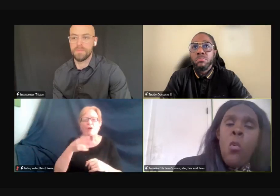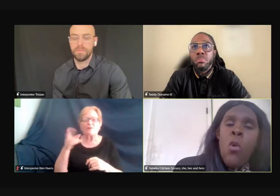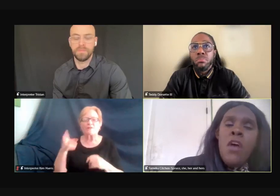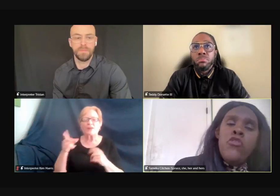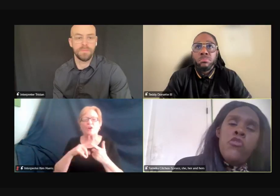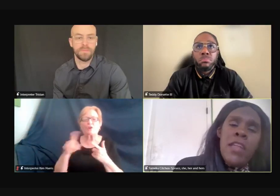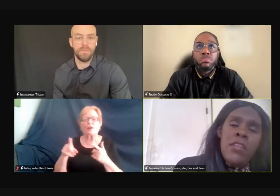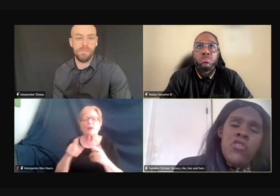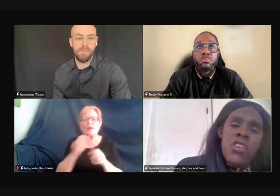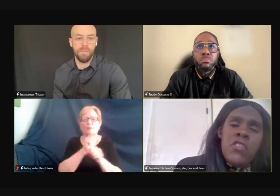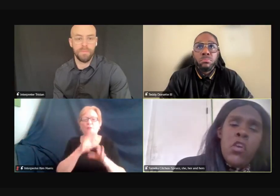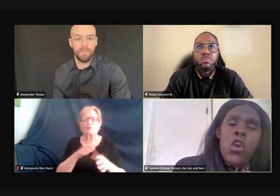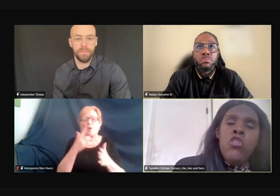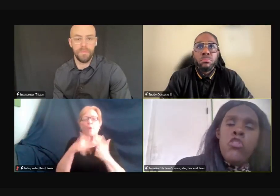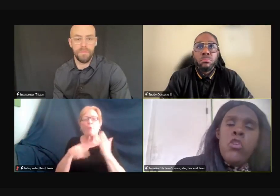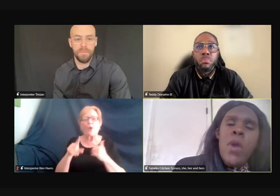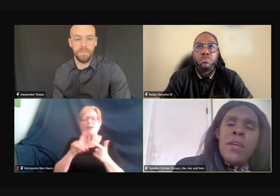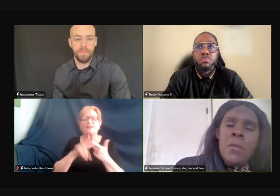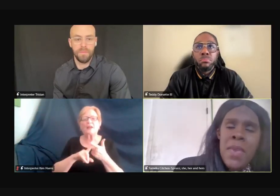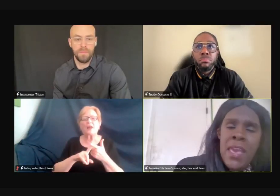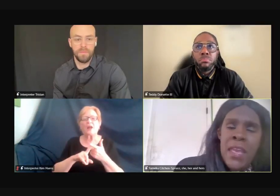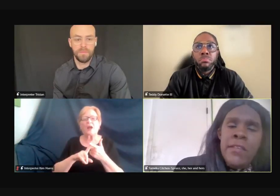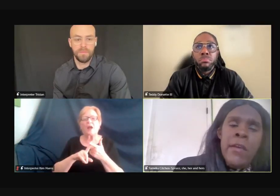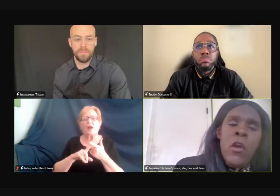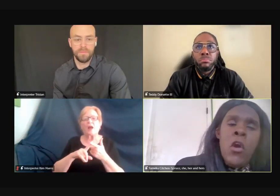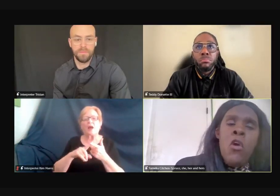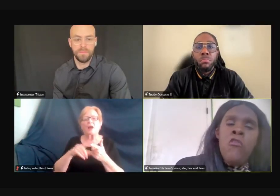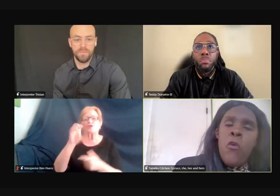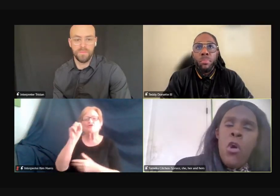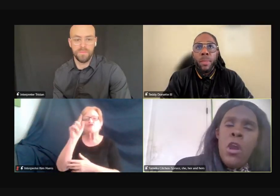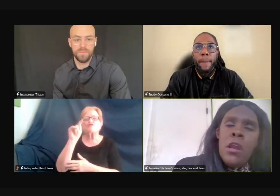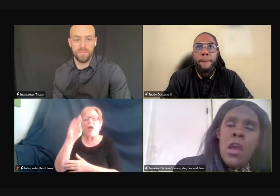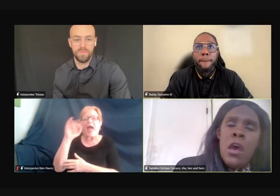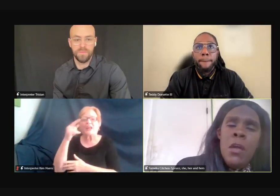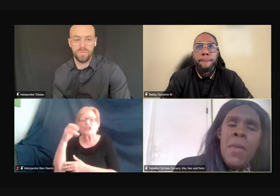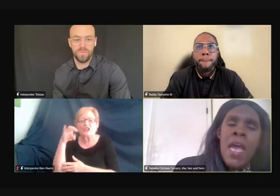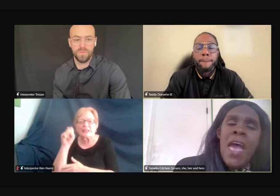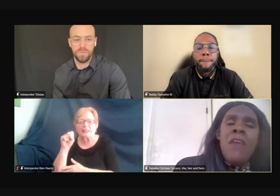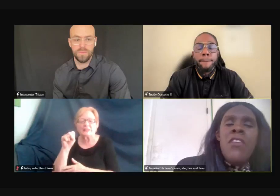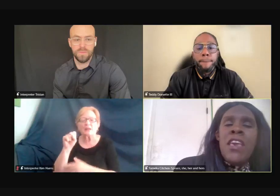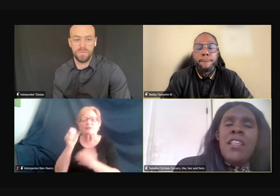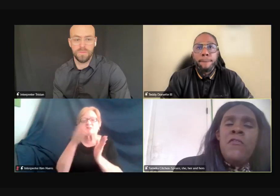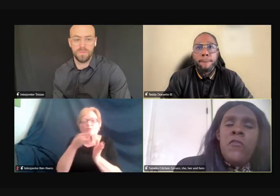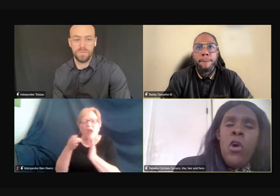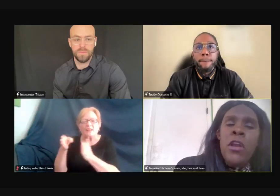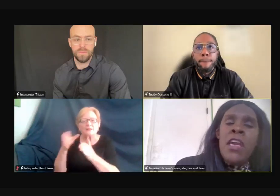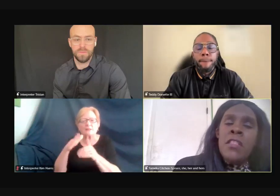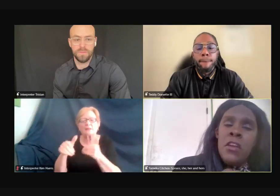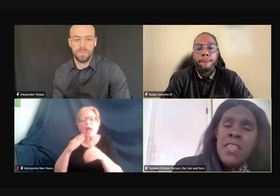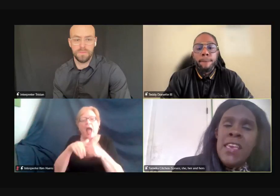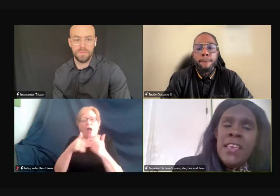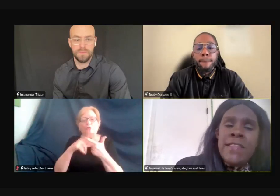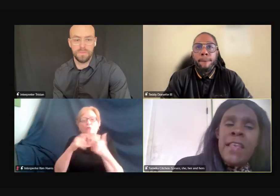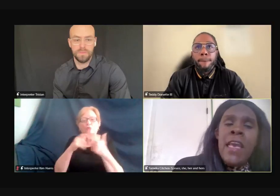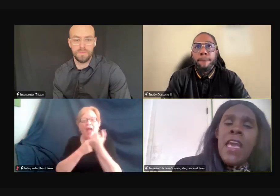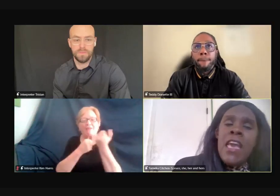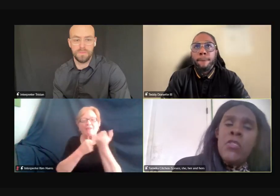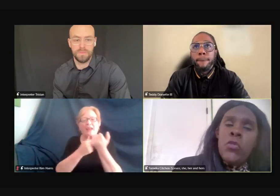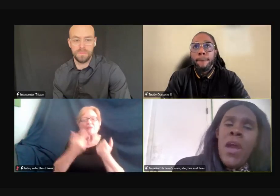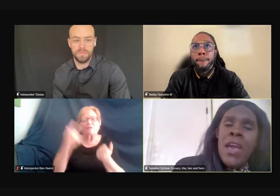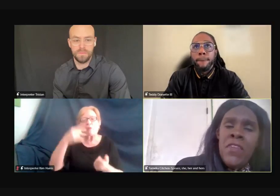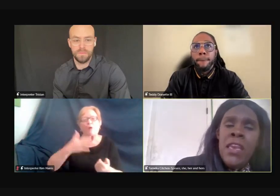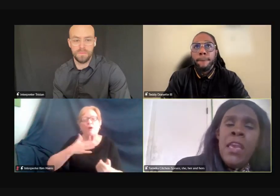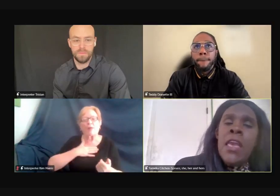What strategies do you recommend for advocating for their needs